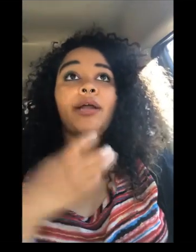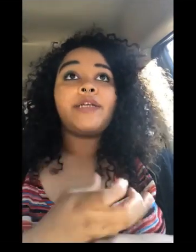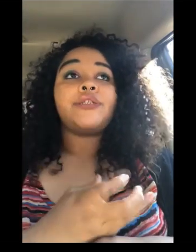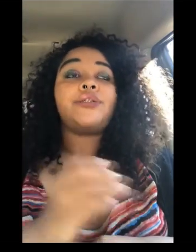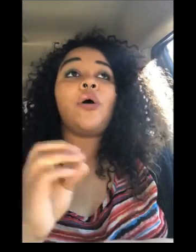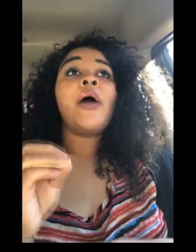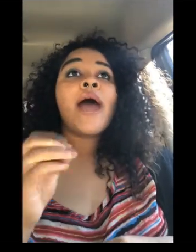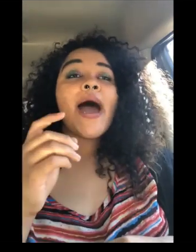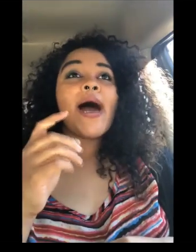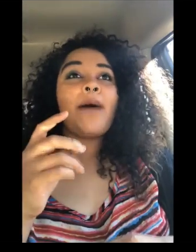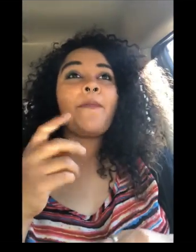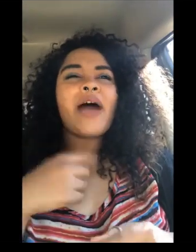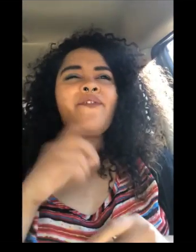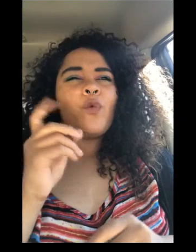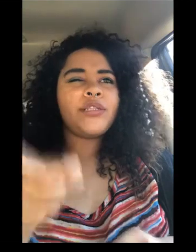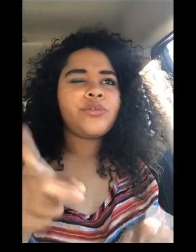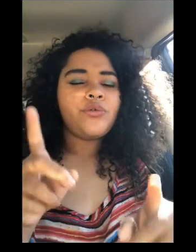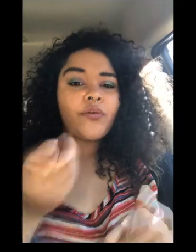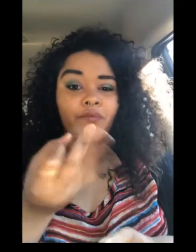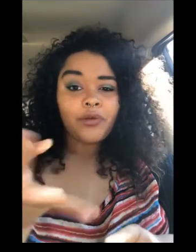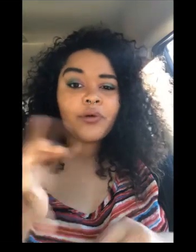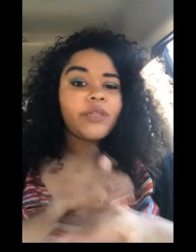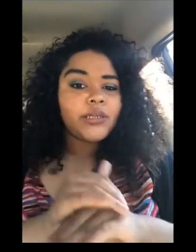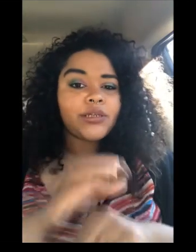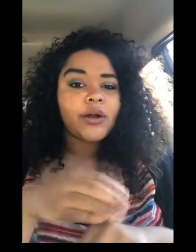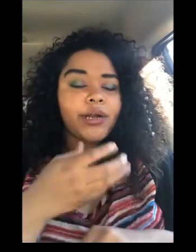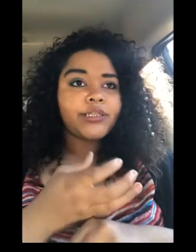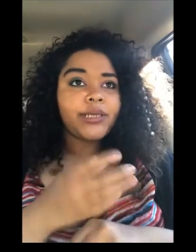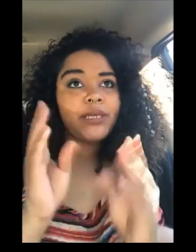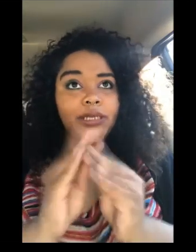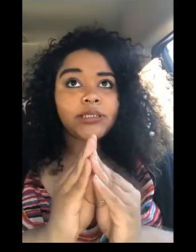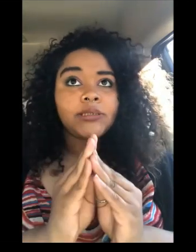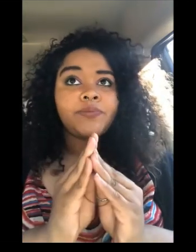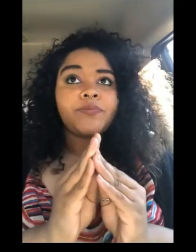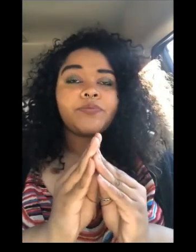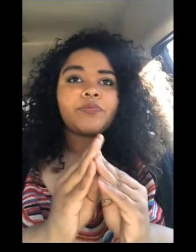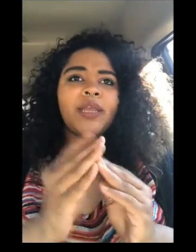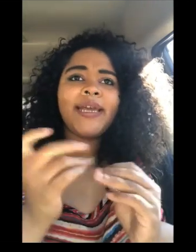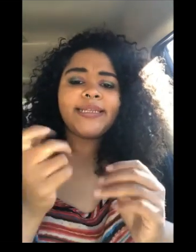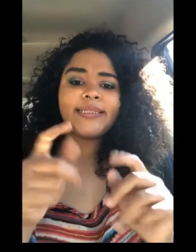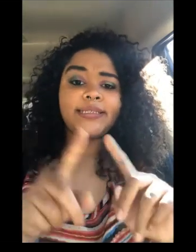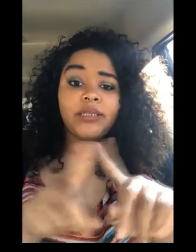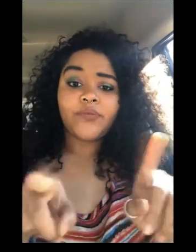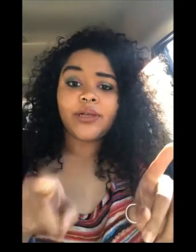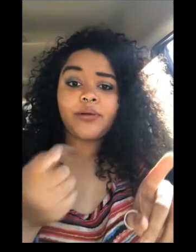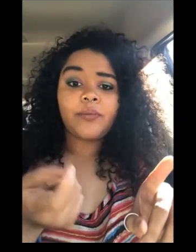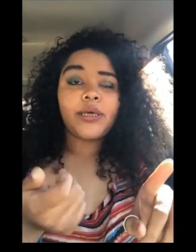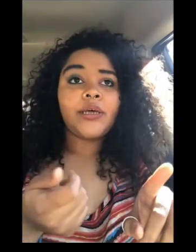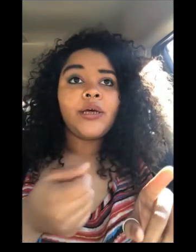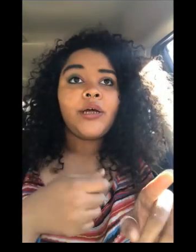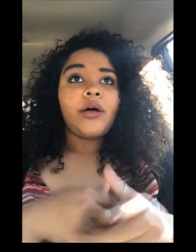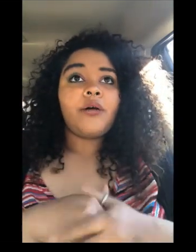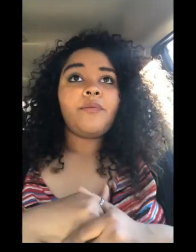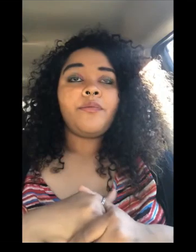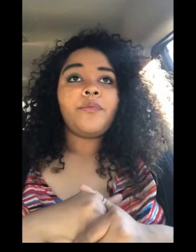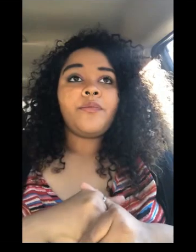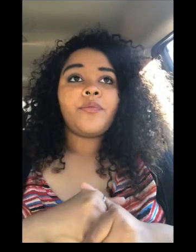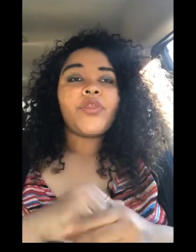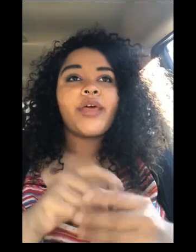congregation so um i went to a few of the english congregation like meetings and it's different a little bit um it's